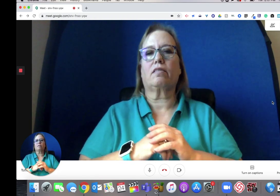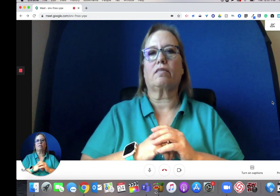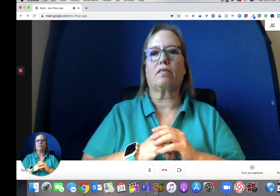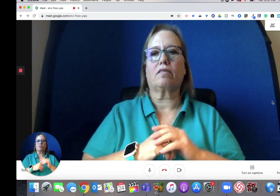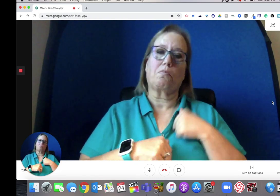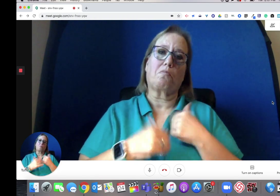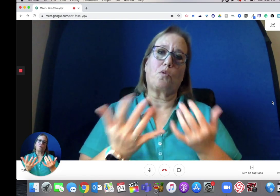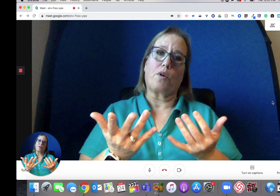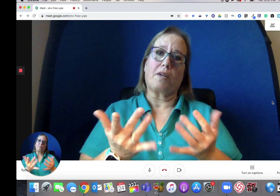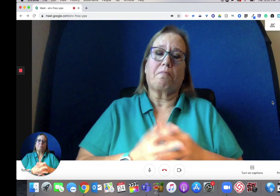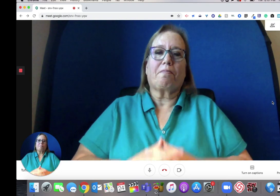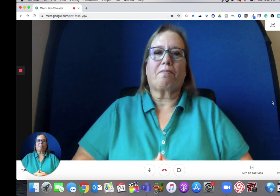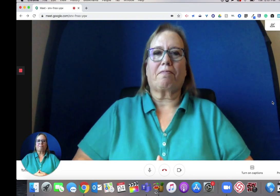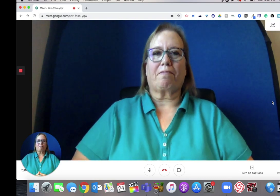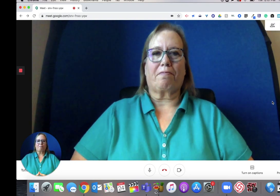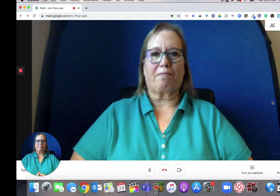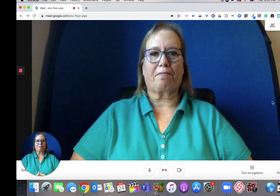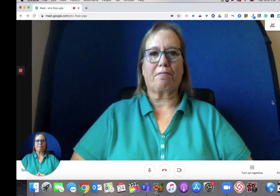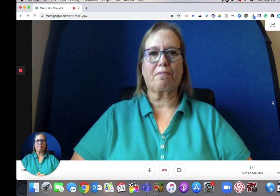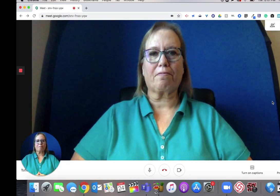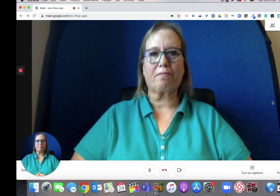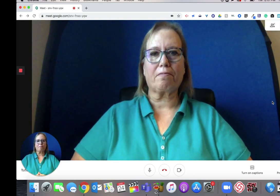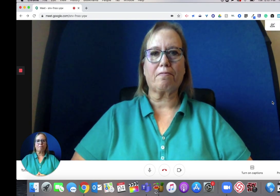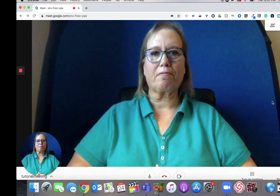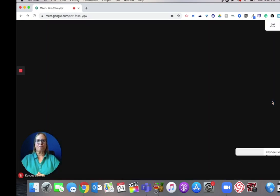No Meet. But I'm just waiting.